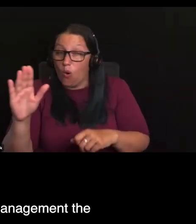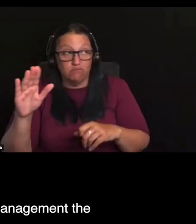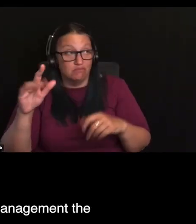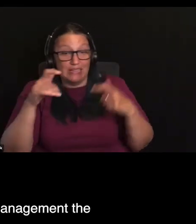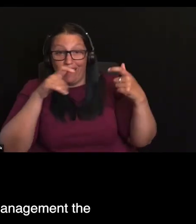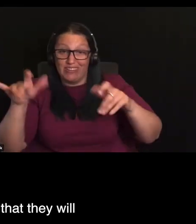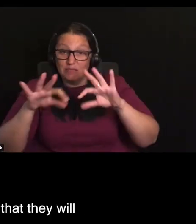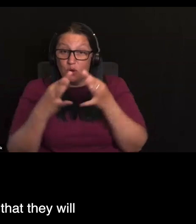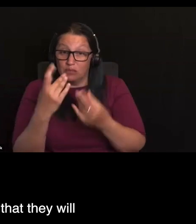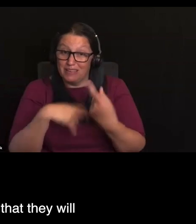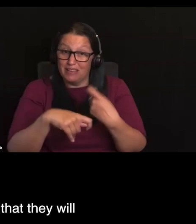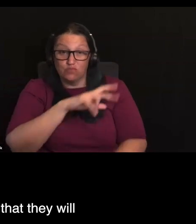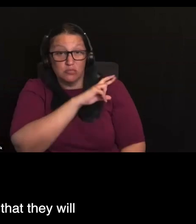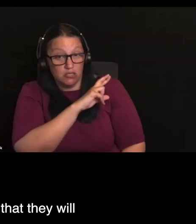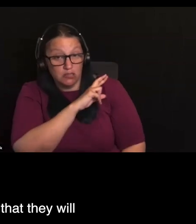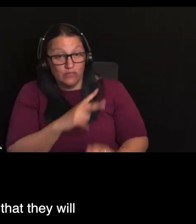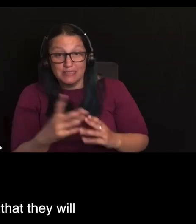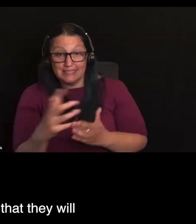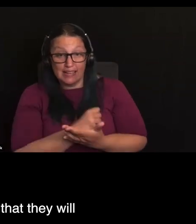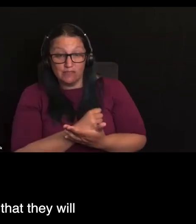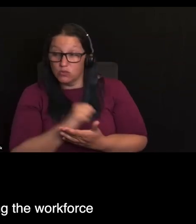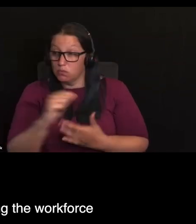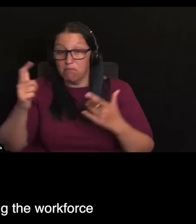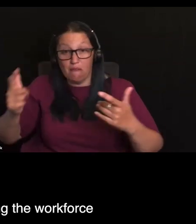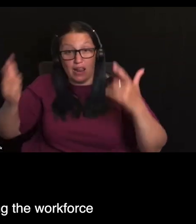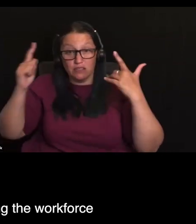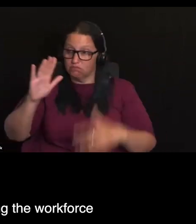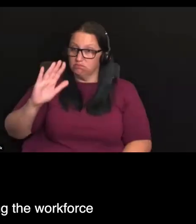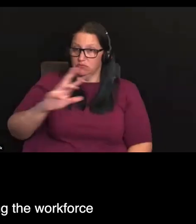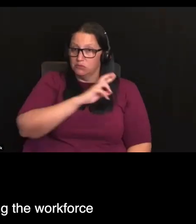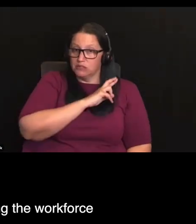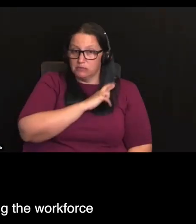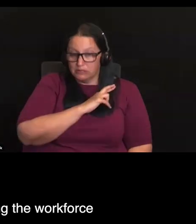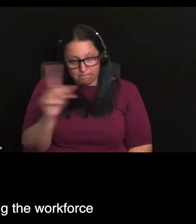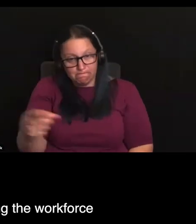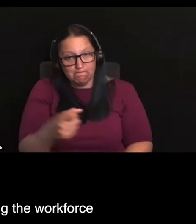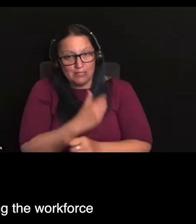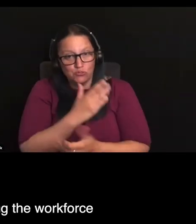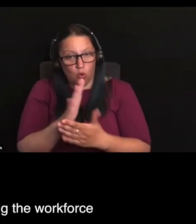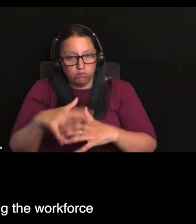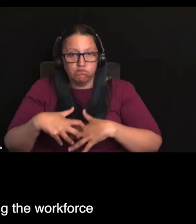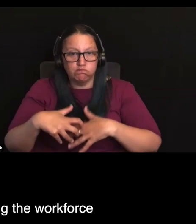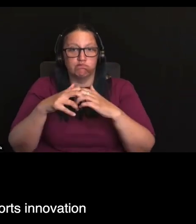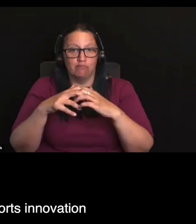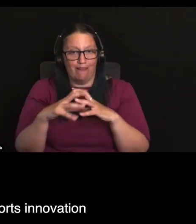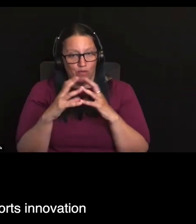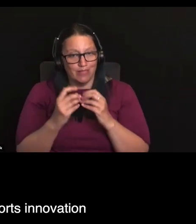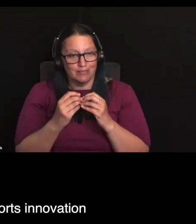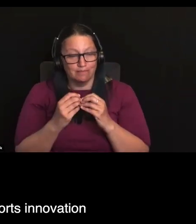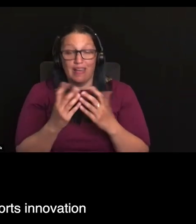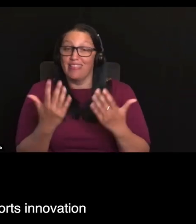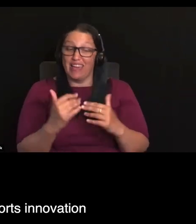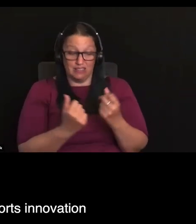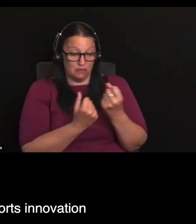management the authority and the expectation that they will put it in place and then supporting the workforce to be able to